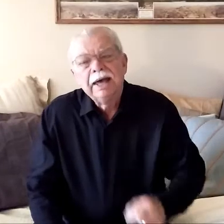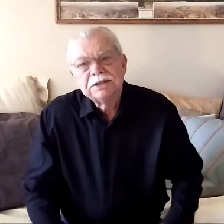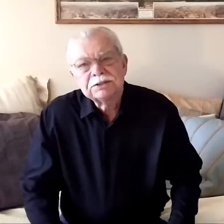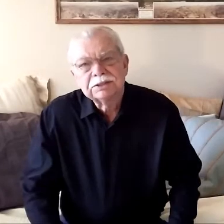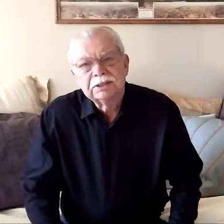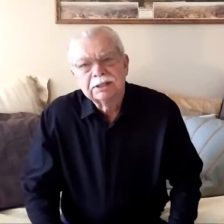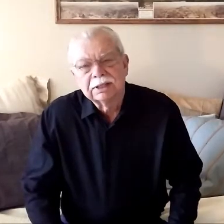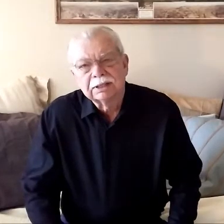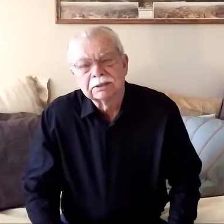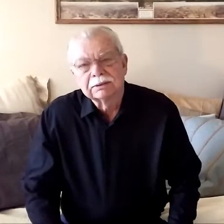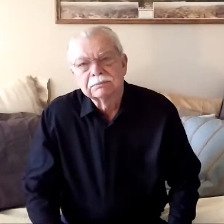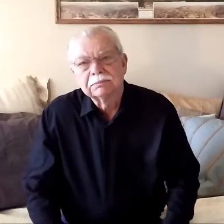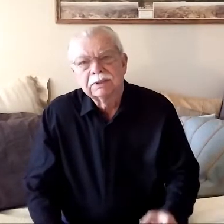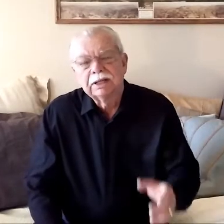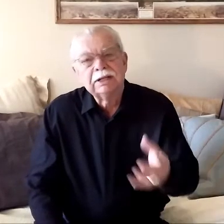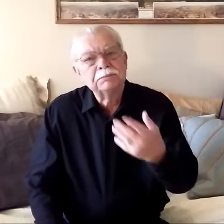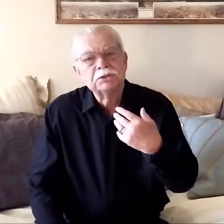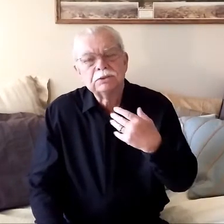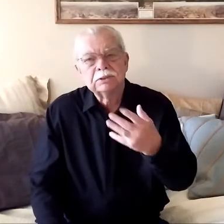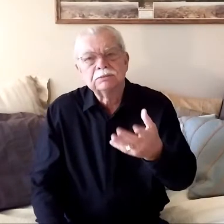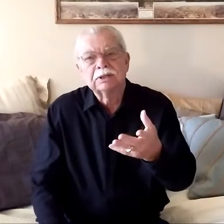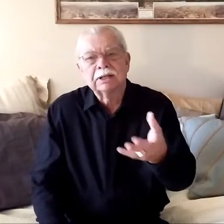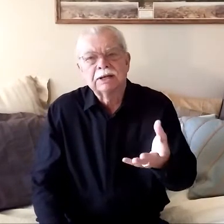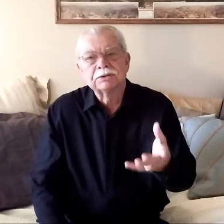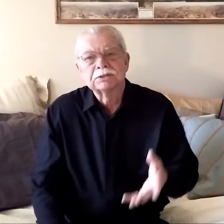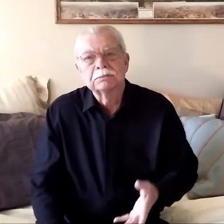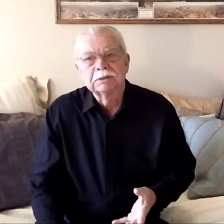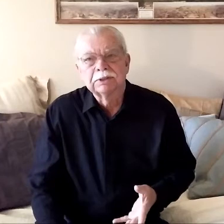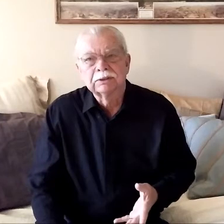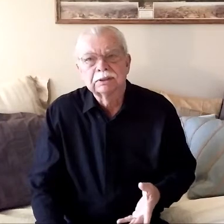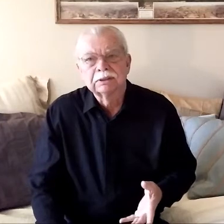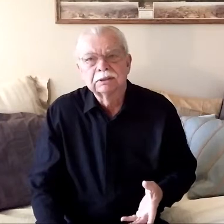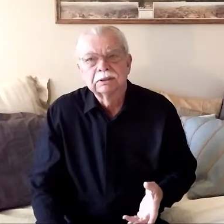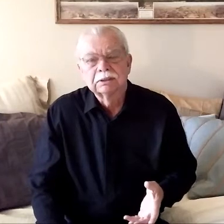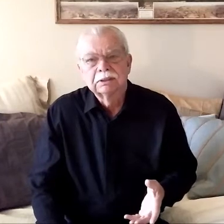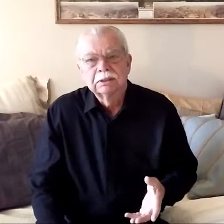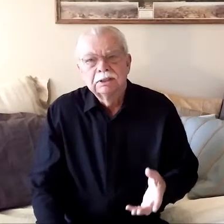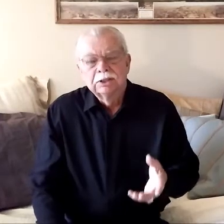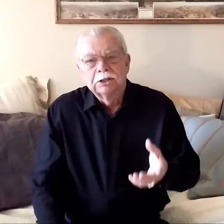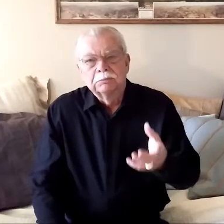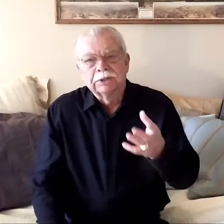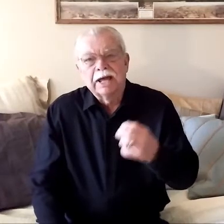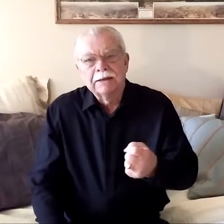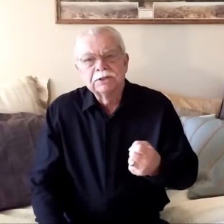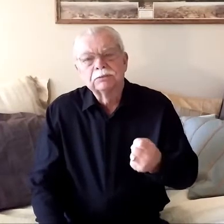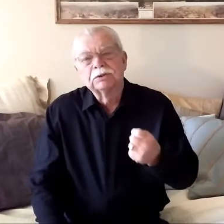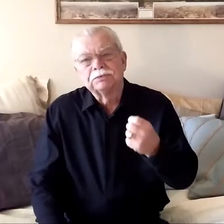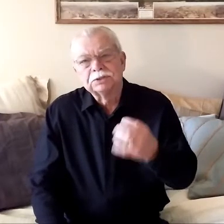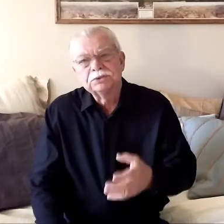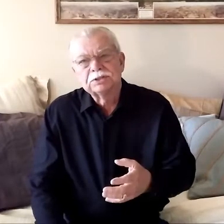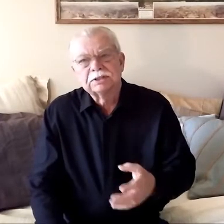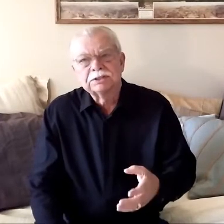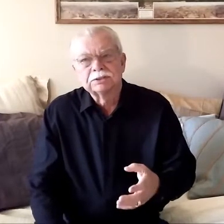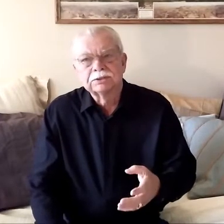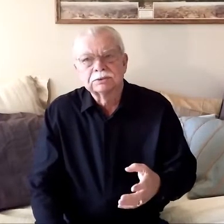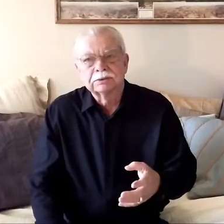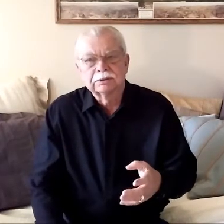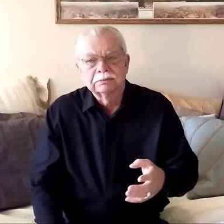asked the king and i'm sure he would allow us to be married but amnon refused to listen to her